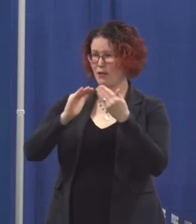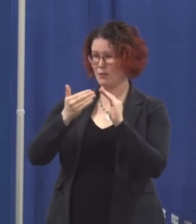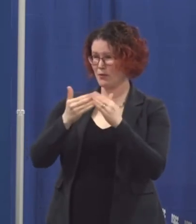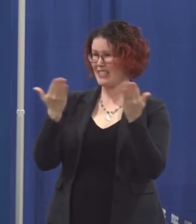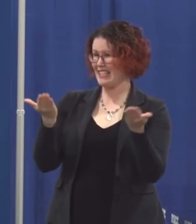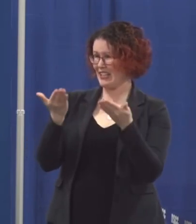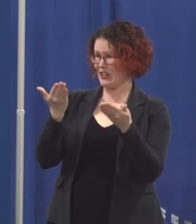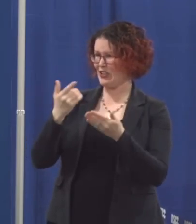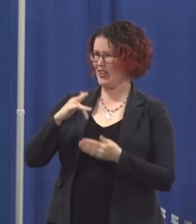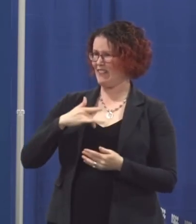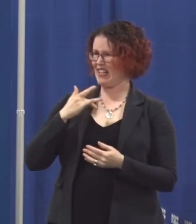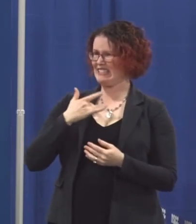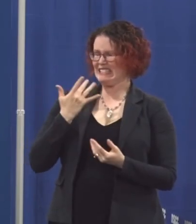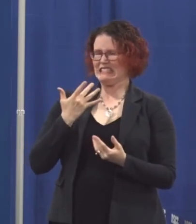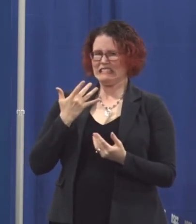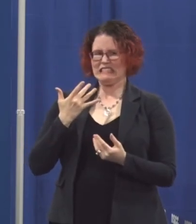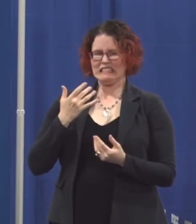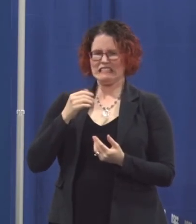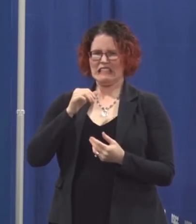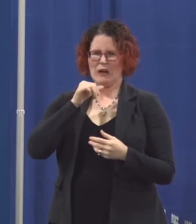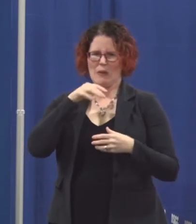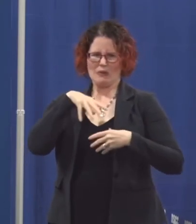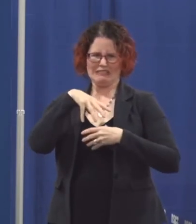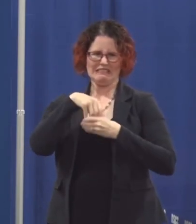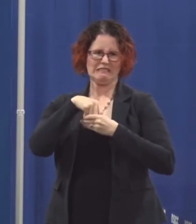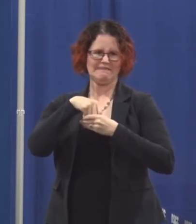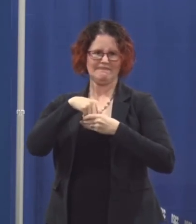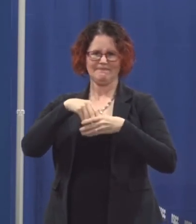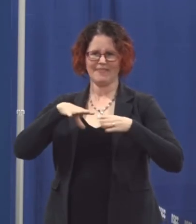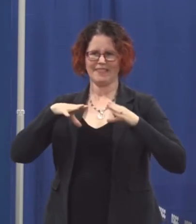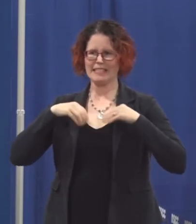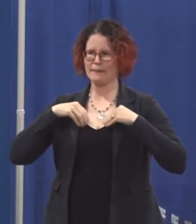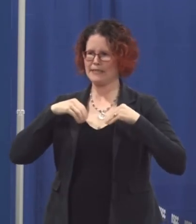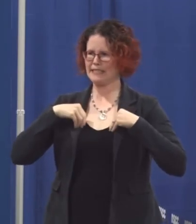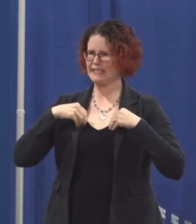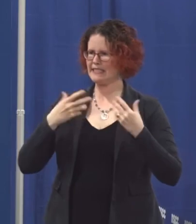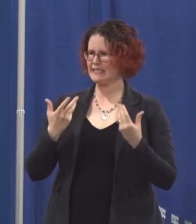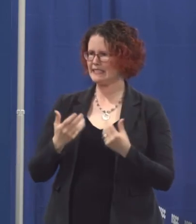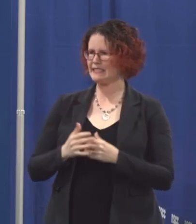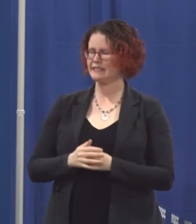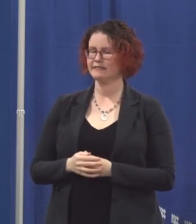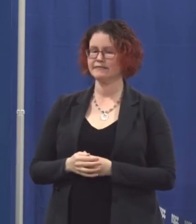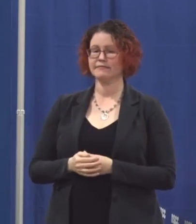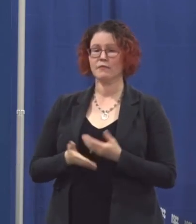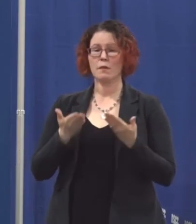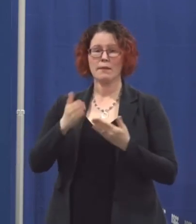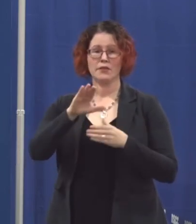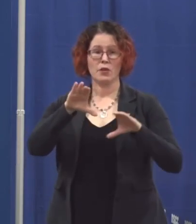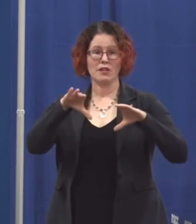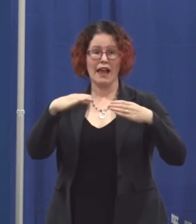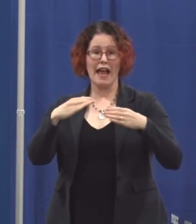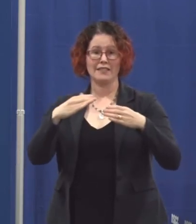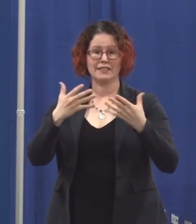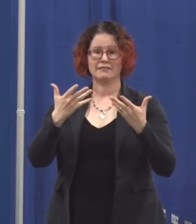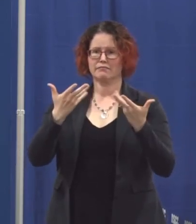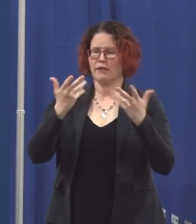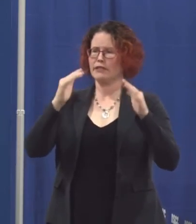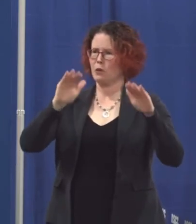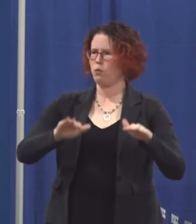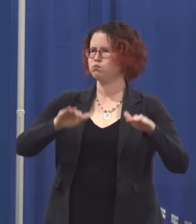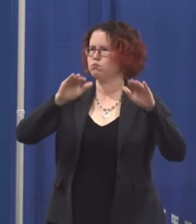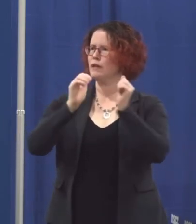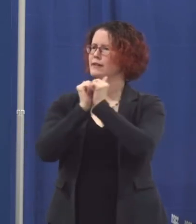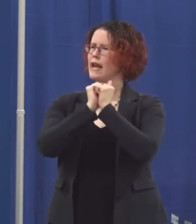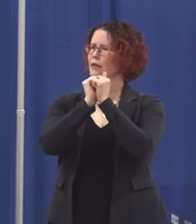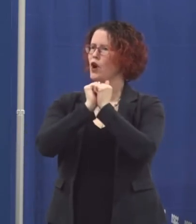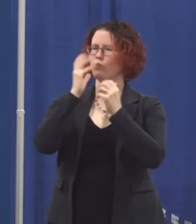there's a worry that you won't fit in and you'll be an outsider perhaps your class will be filled with people who grew up together